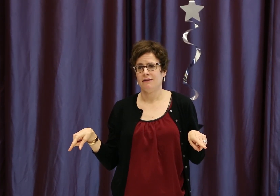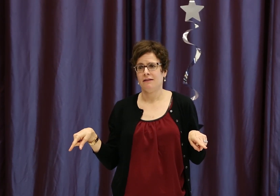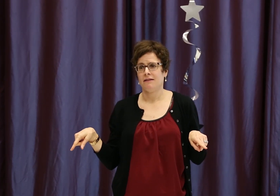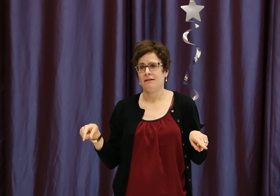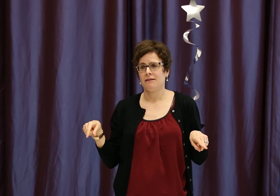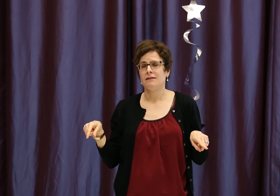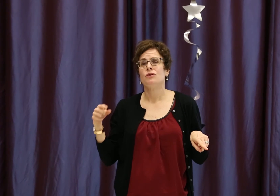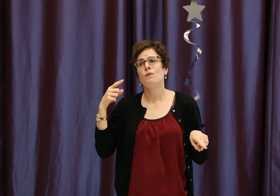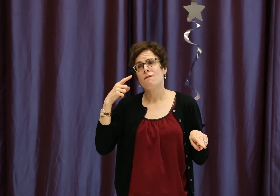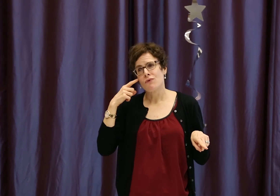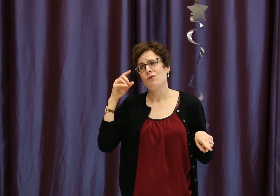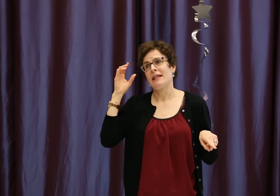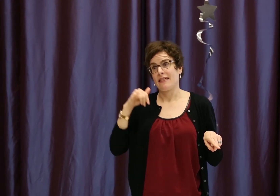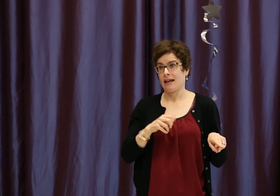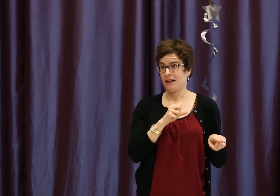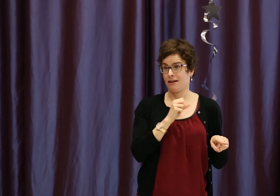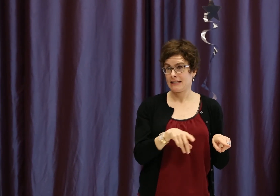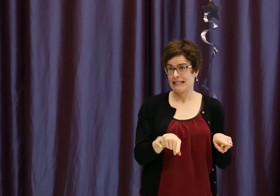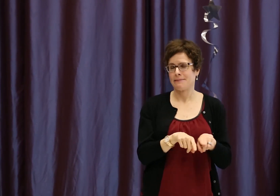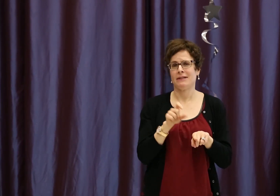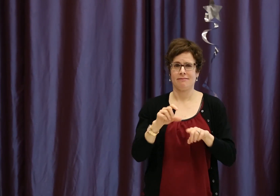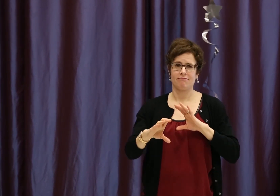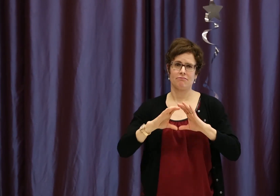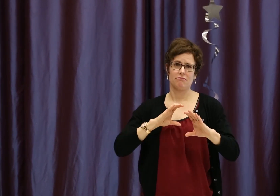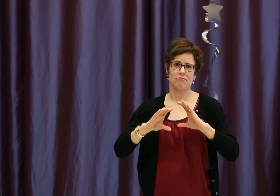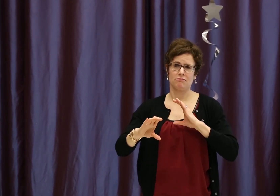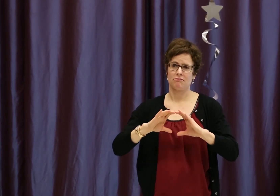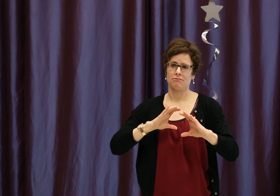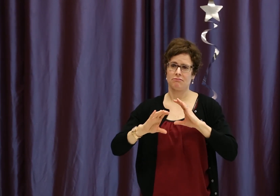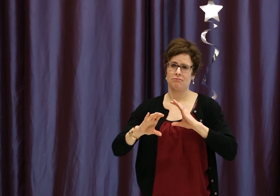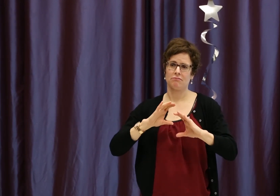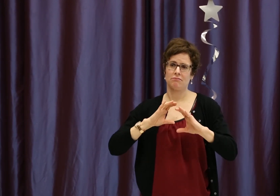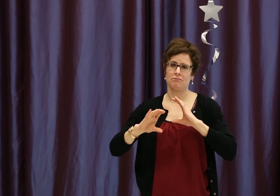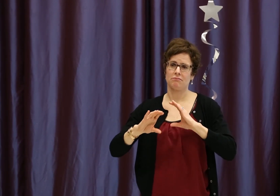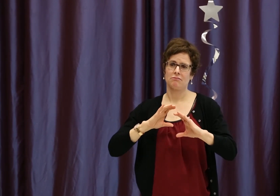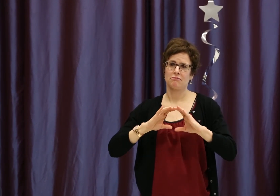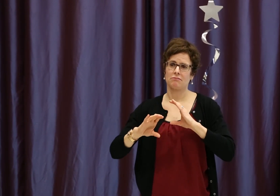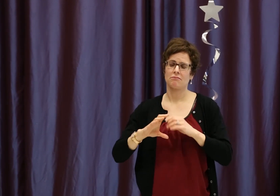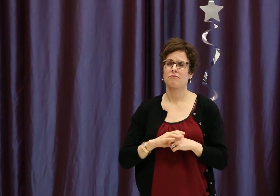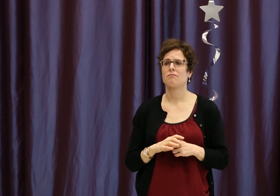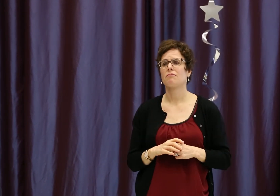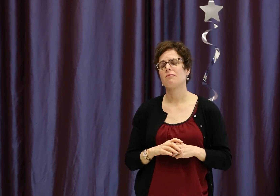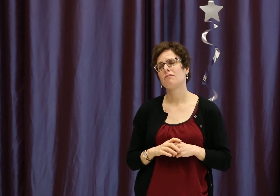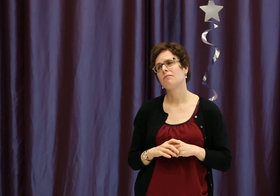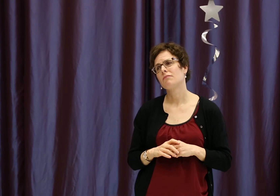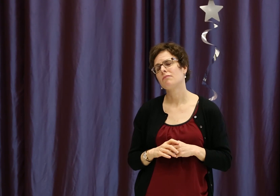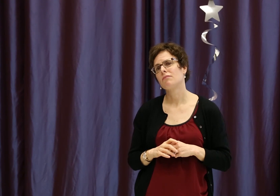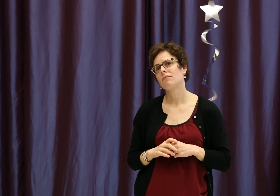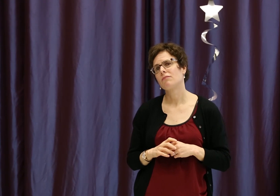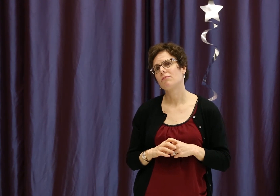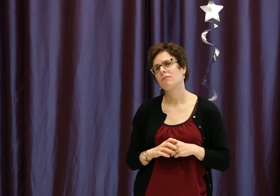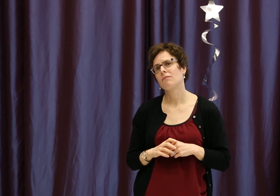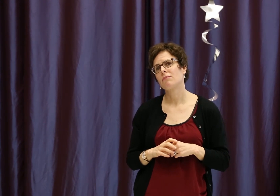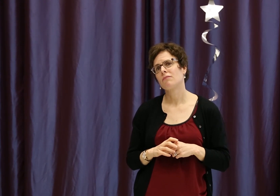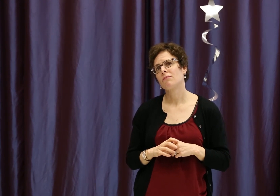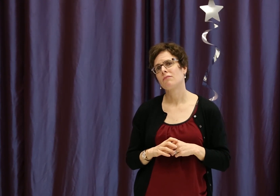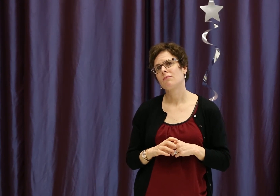same things that their hearing siblings can. So, for that type of situation, you need to have thorough, clear communication